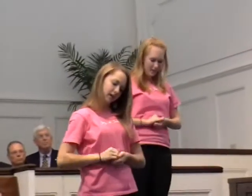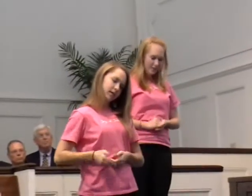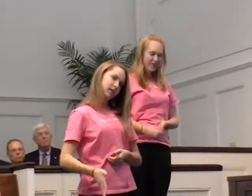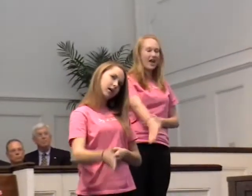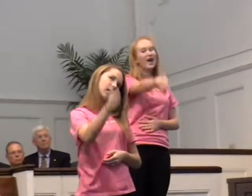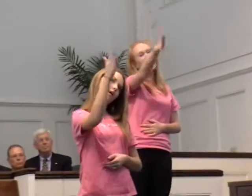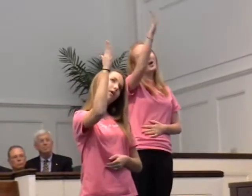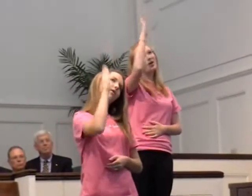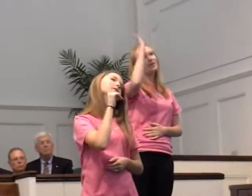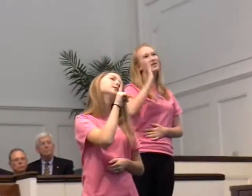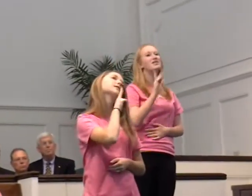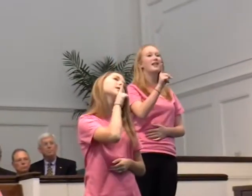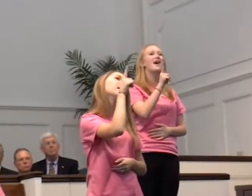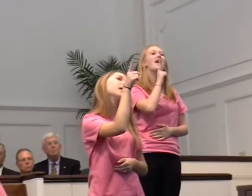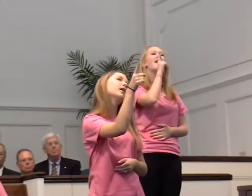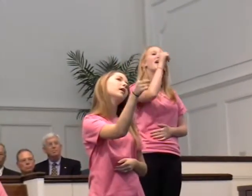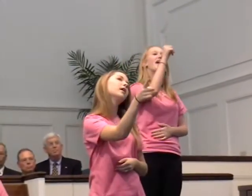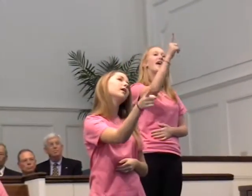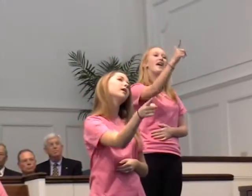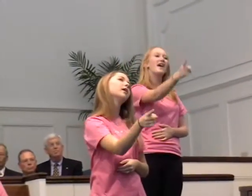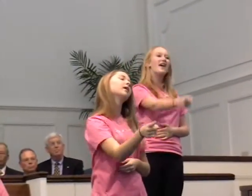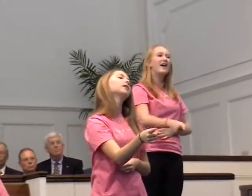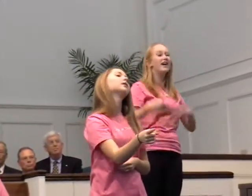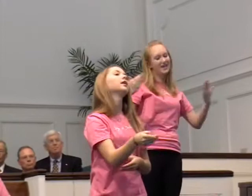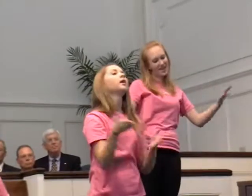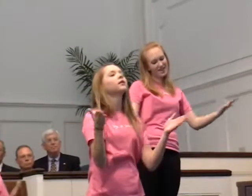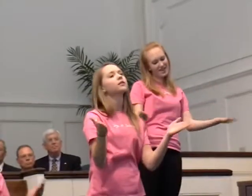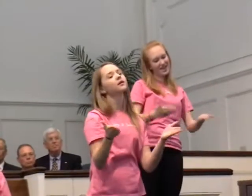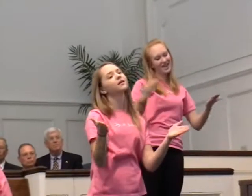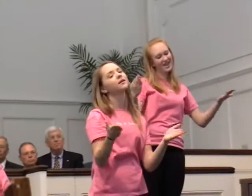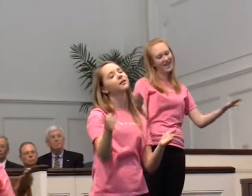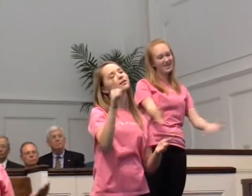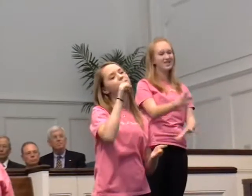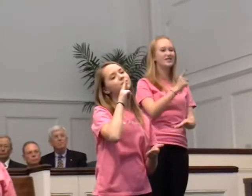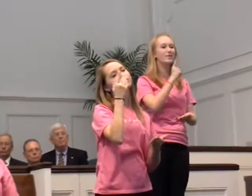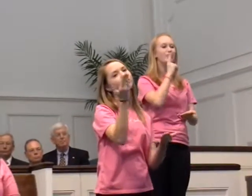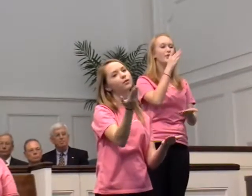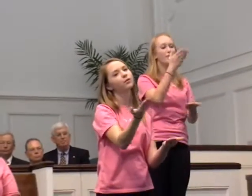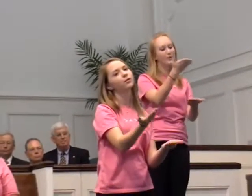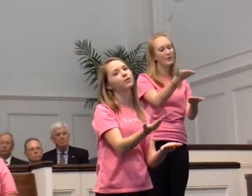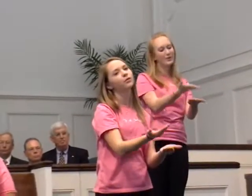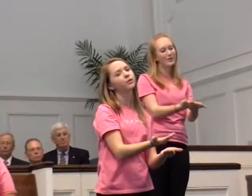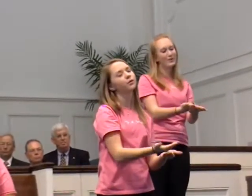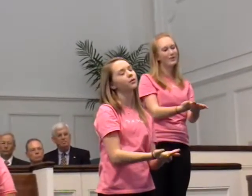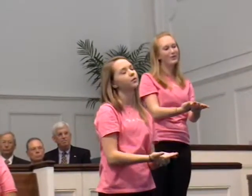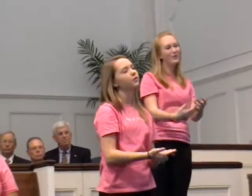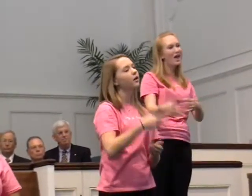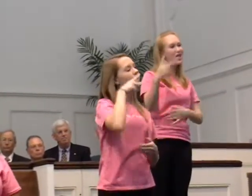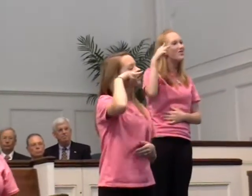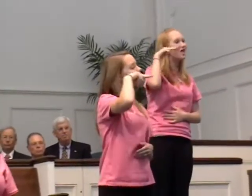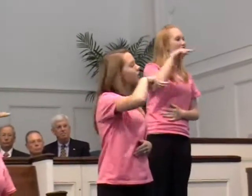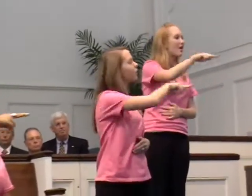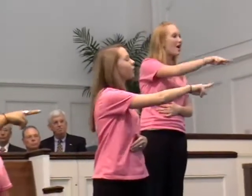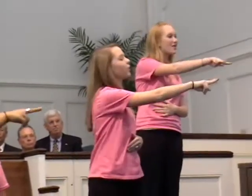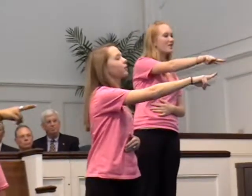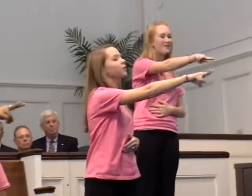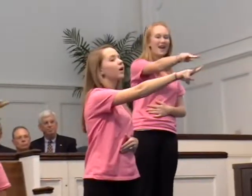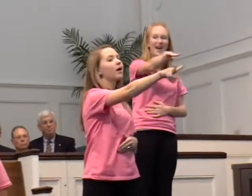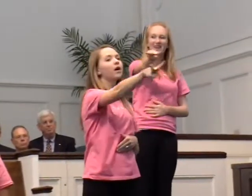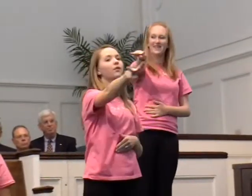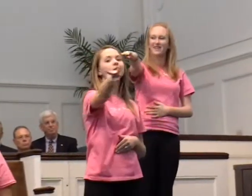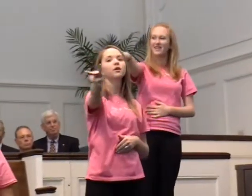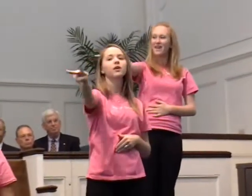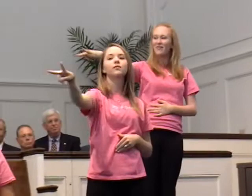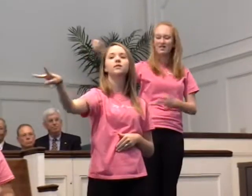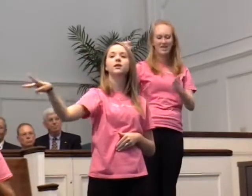There is a God, this is the proof That all